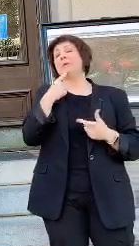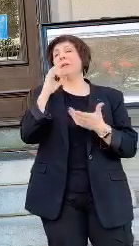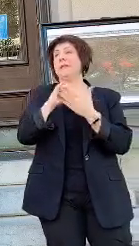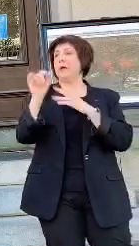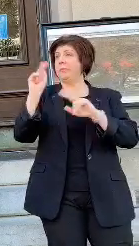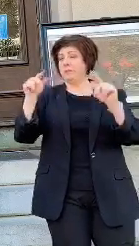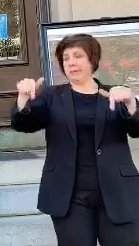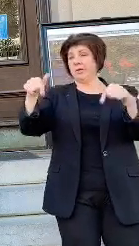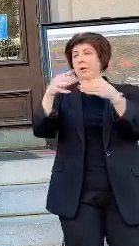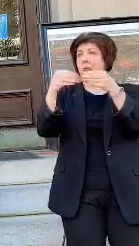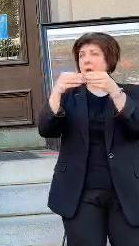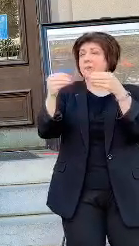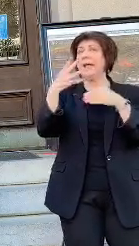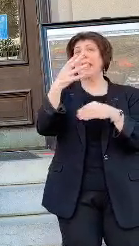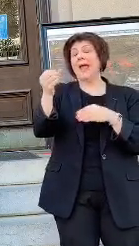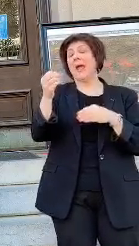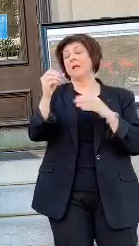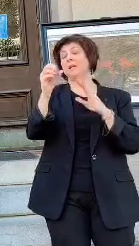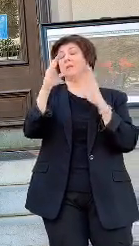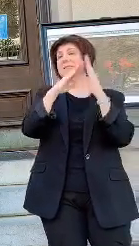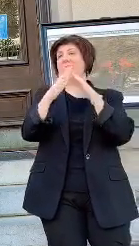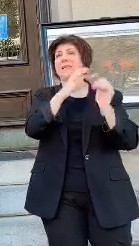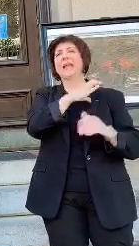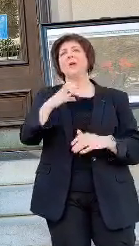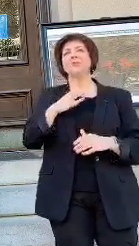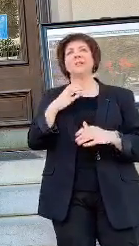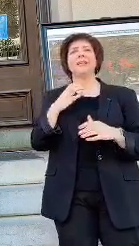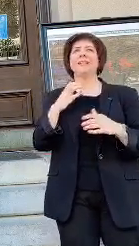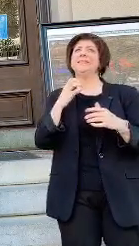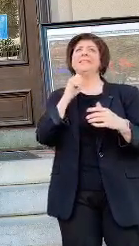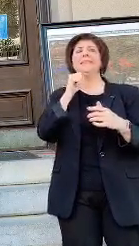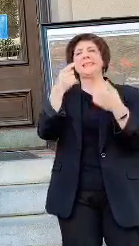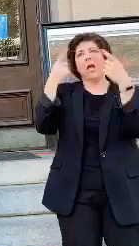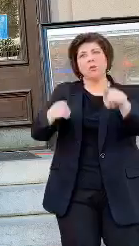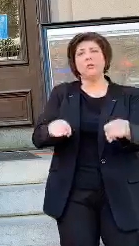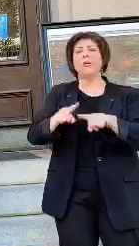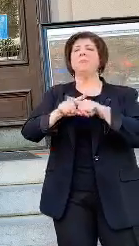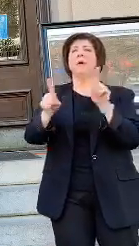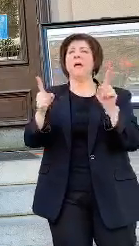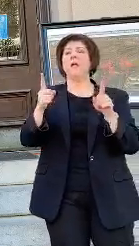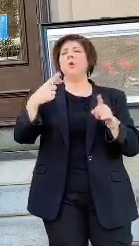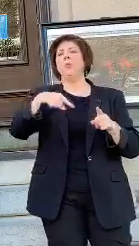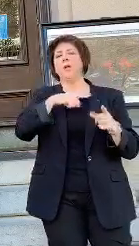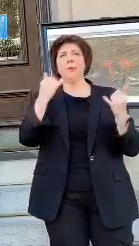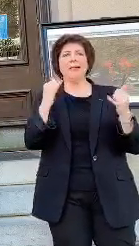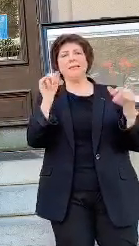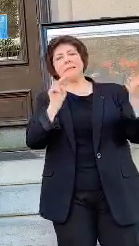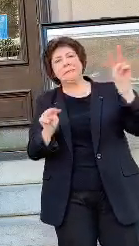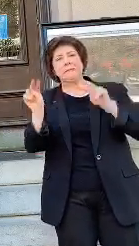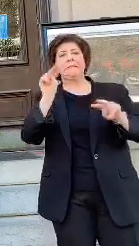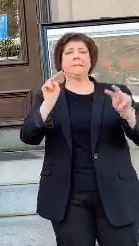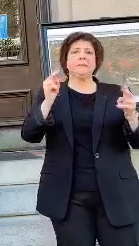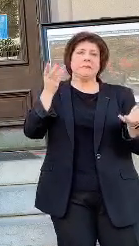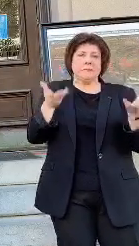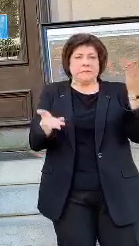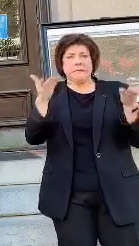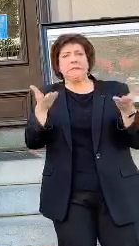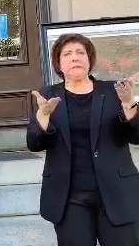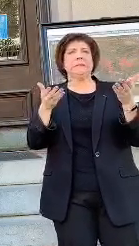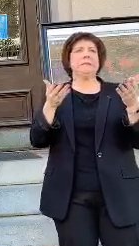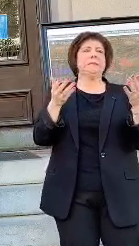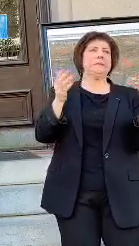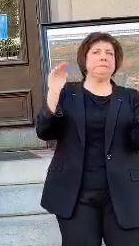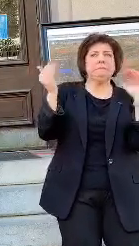Columbia, Columbia, and certainly the city council, disagrees as we weigh our priorities. Our concerns, our hopes,